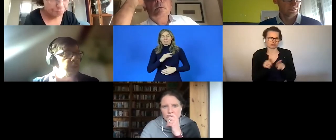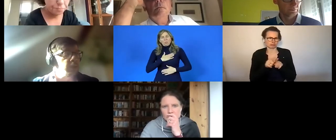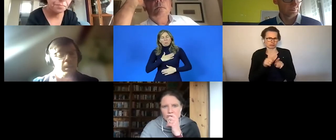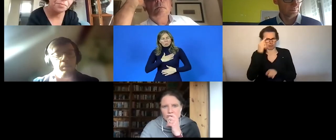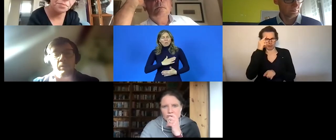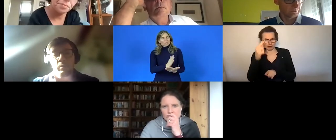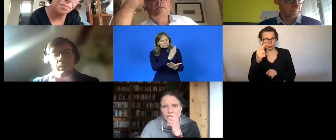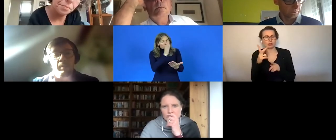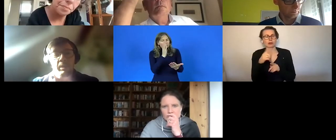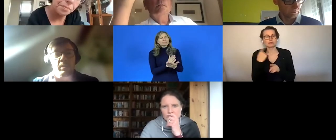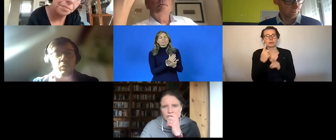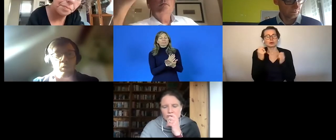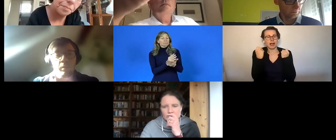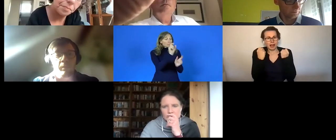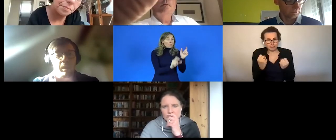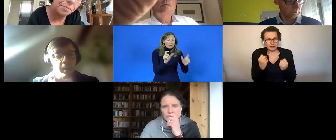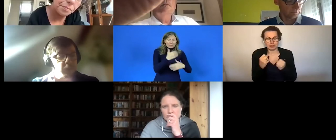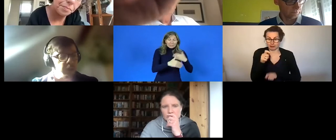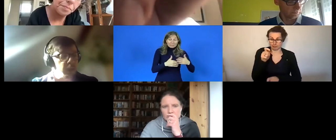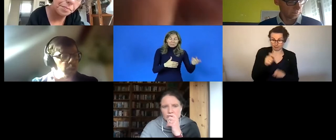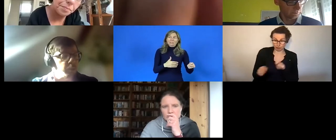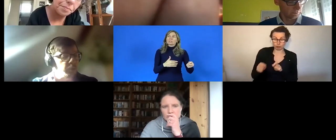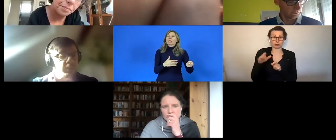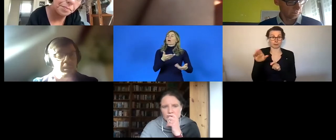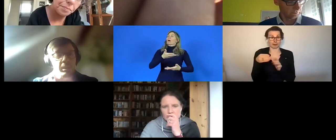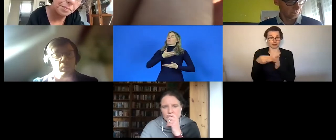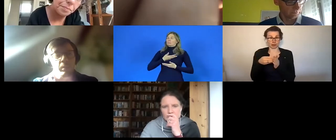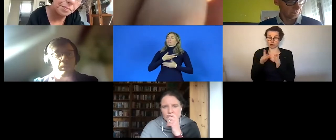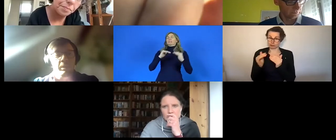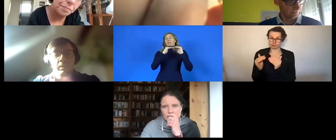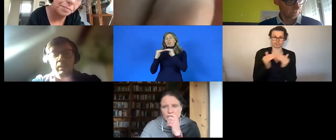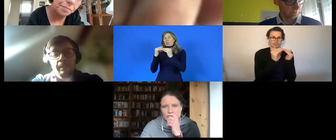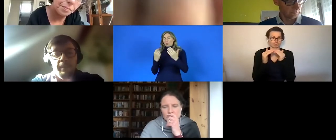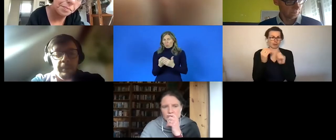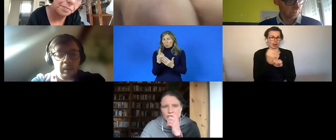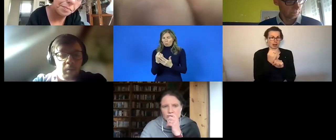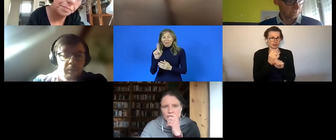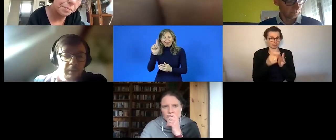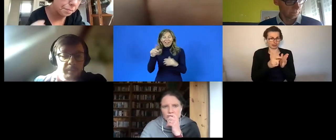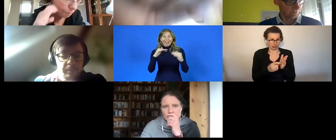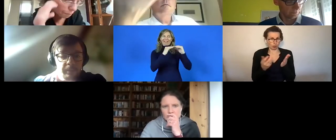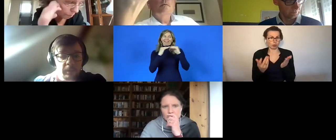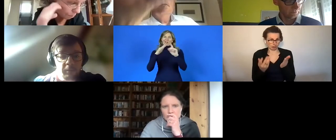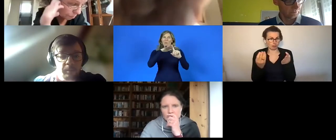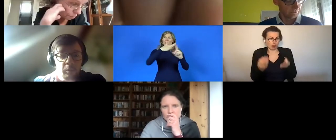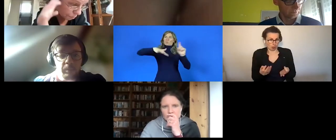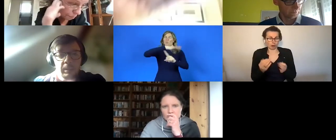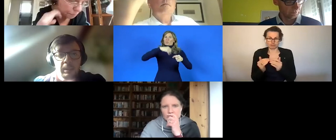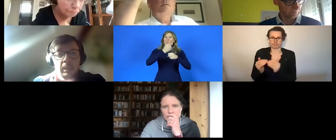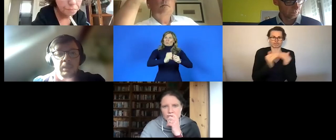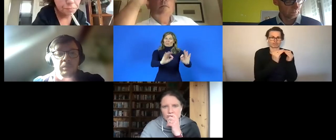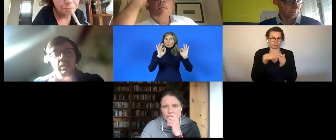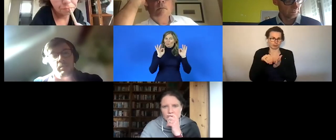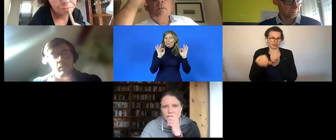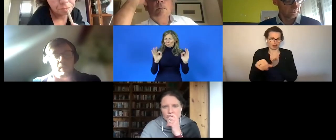that uh persons with disabilities enjoy of absolutely equal opportunities and equal conditions of um of employment